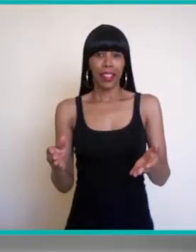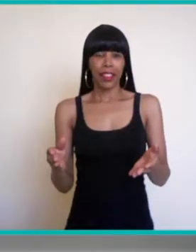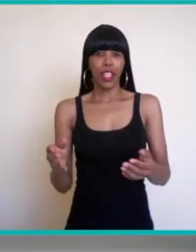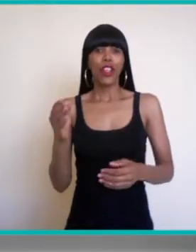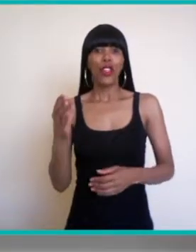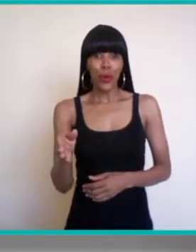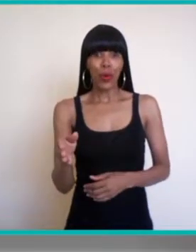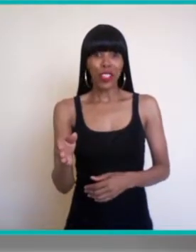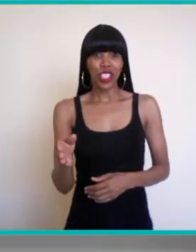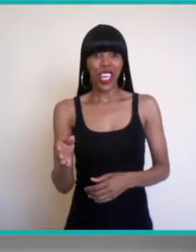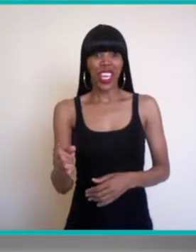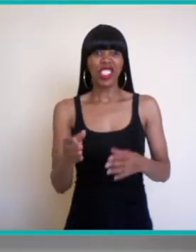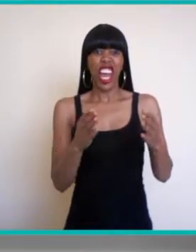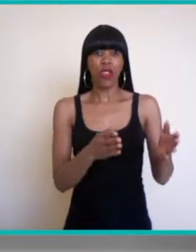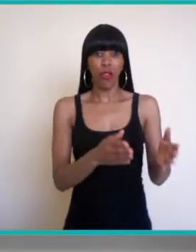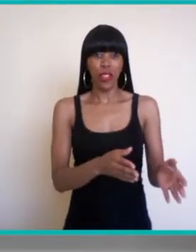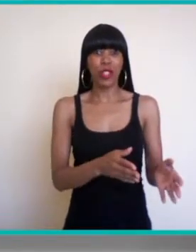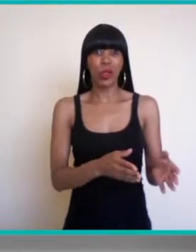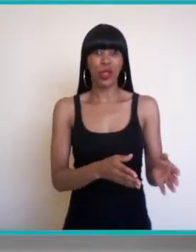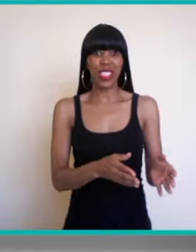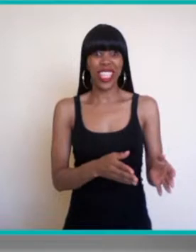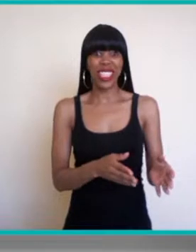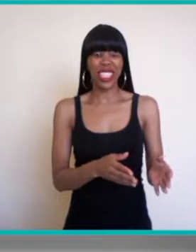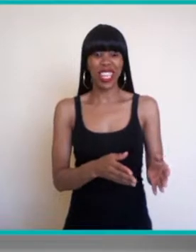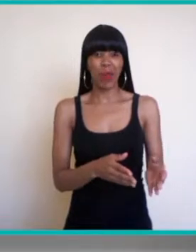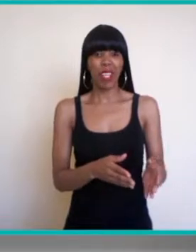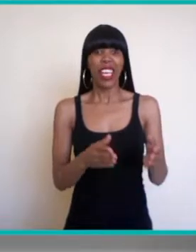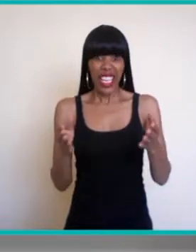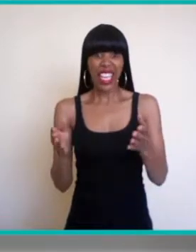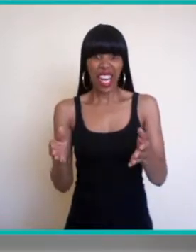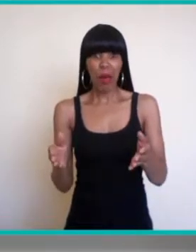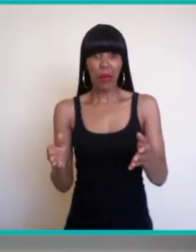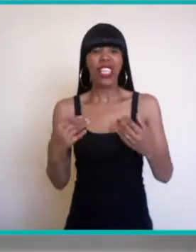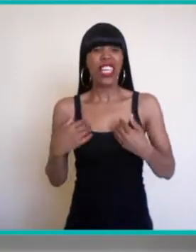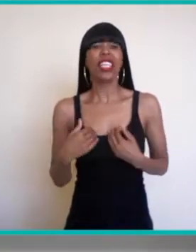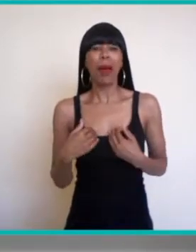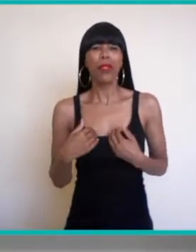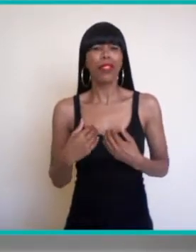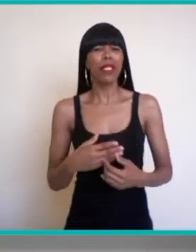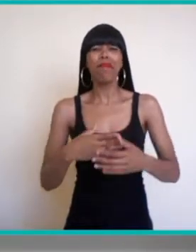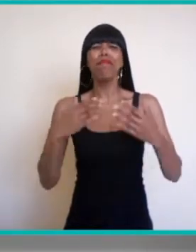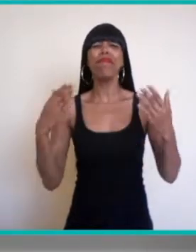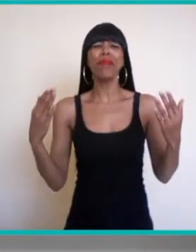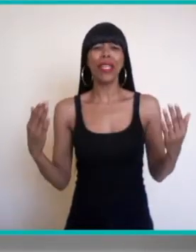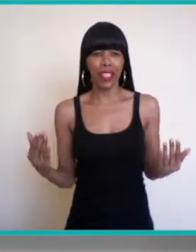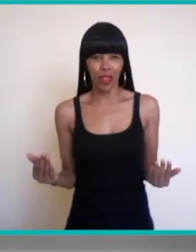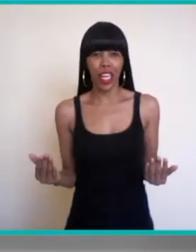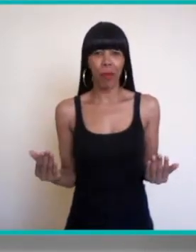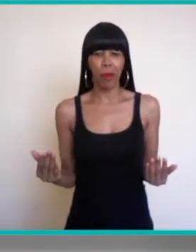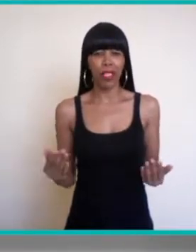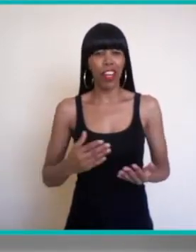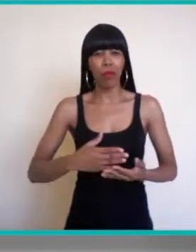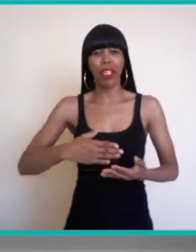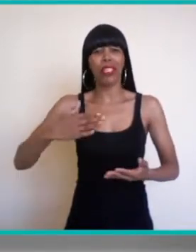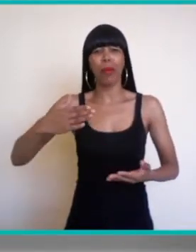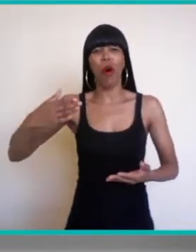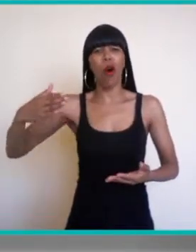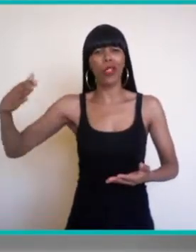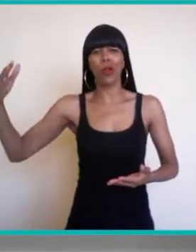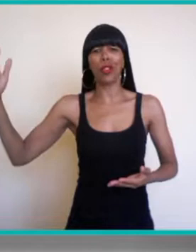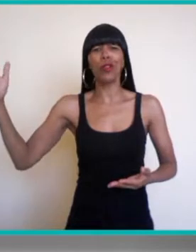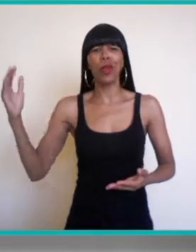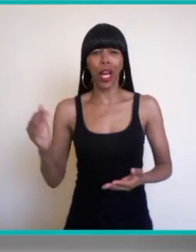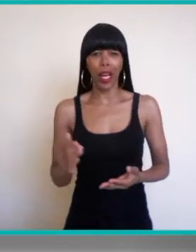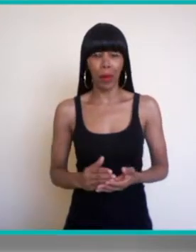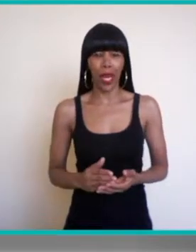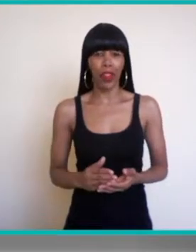I get it. You want to change and your friends want you to stay the same. Has that happened? It's happened to me many a time in my life because I'm